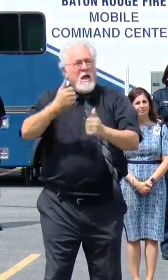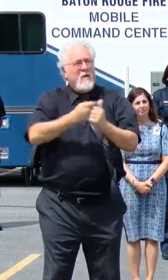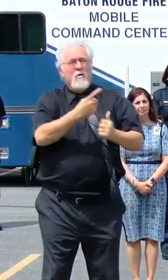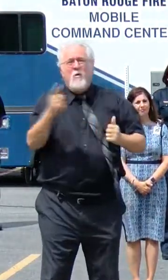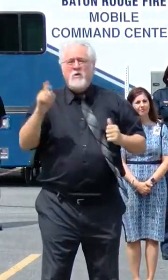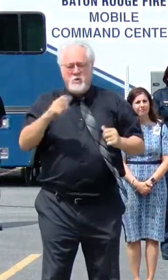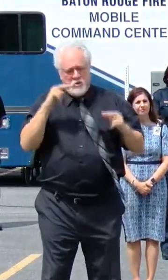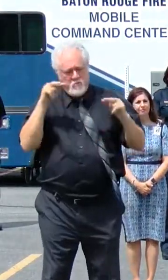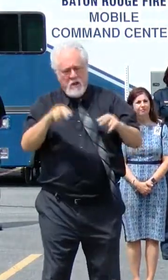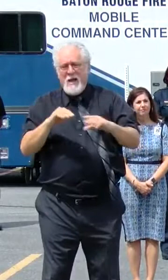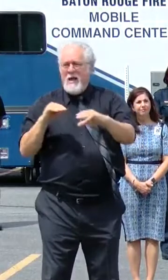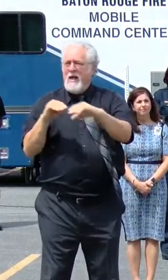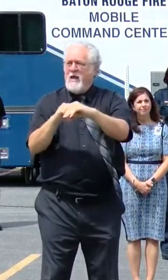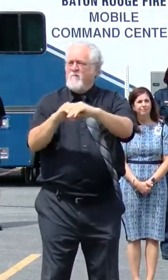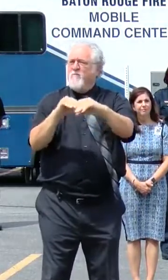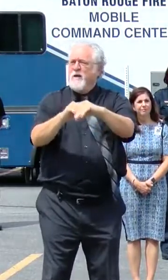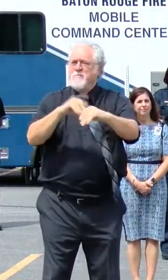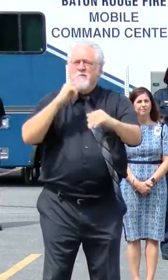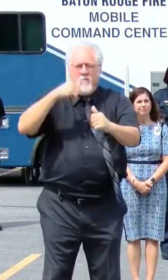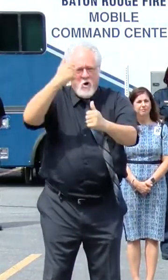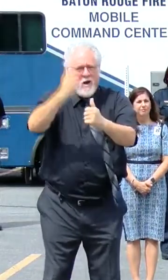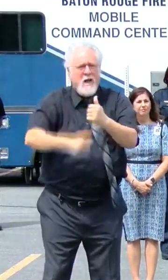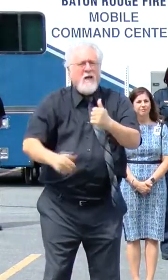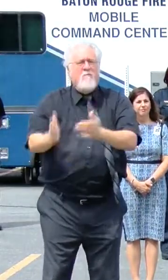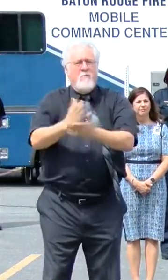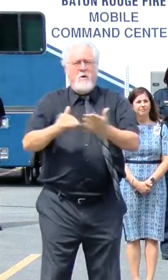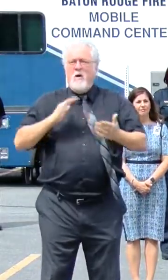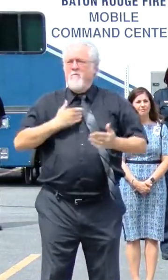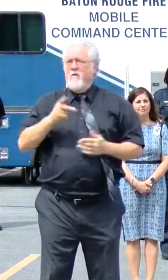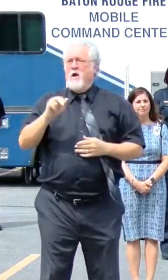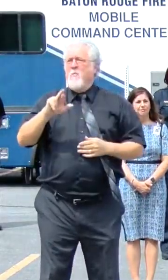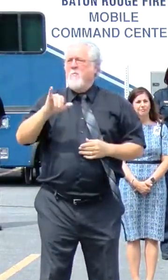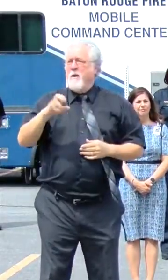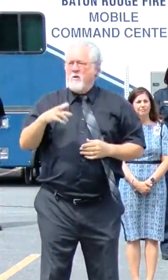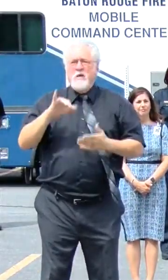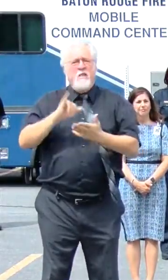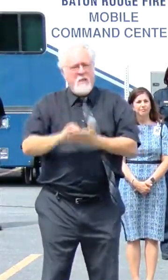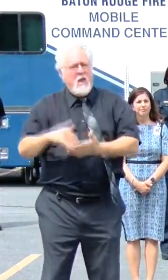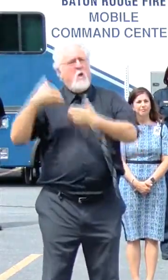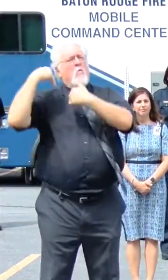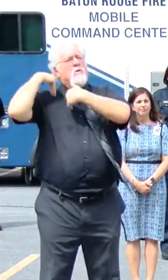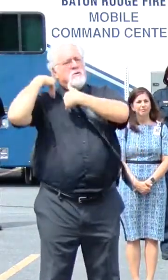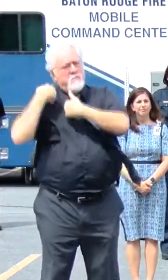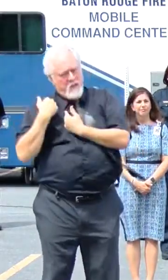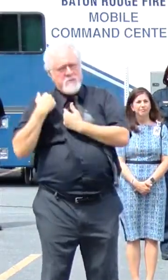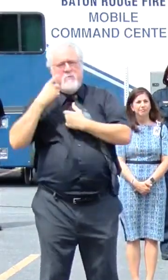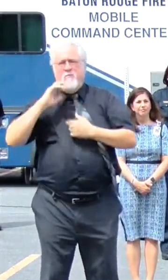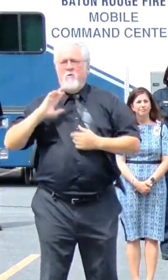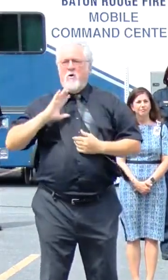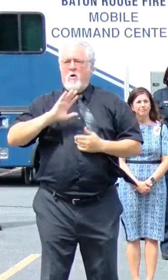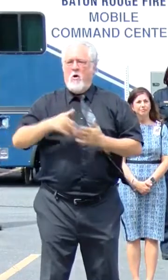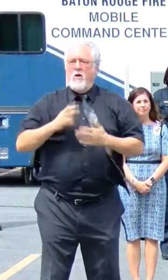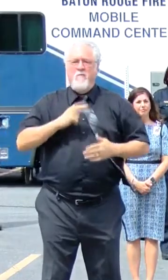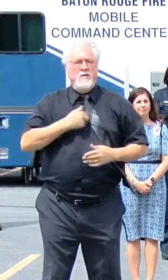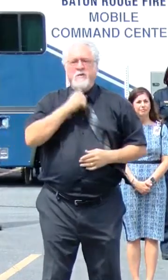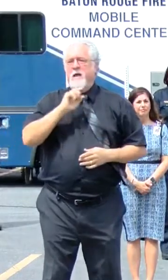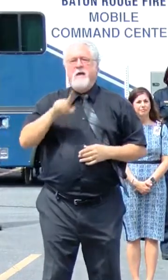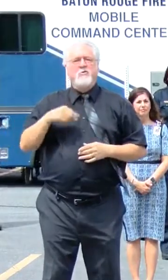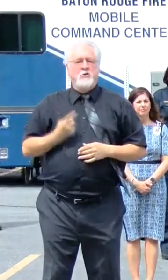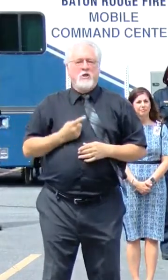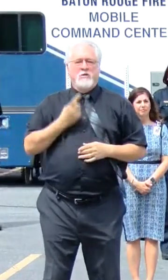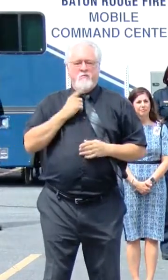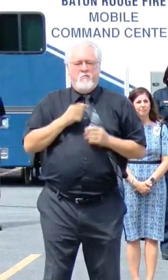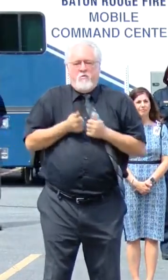view investment in every part of our parish as a responsibility for all of us, not just